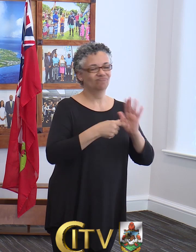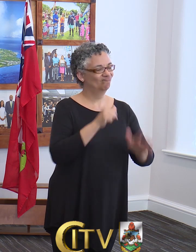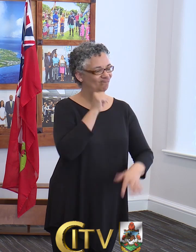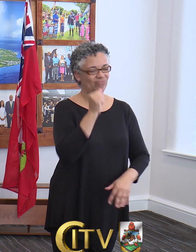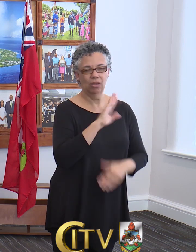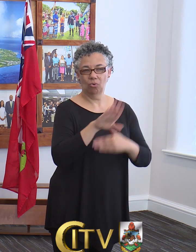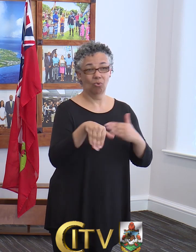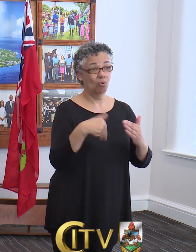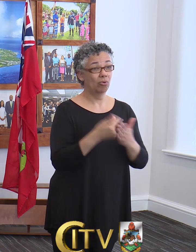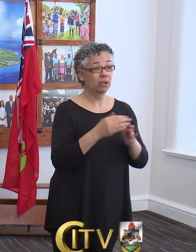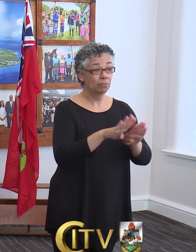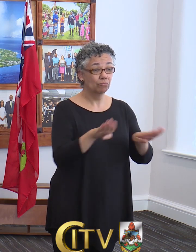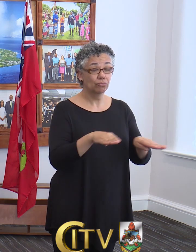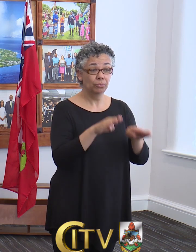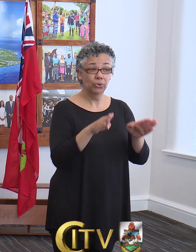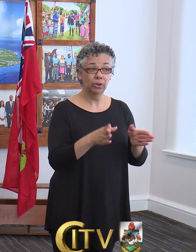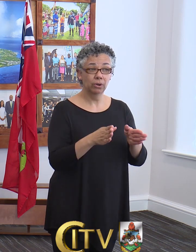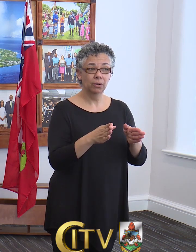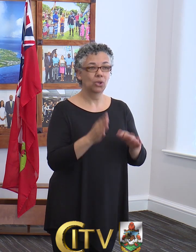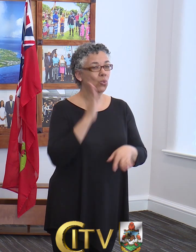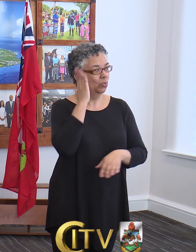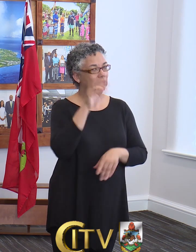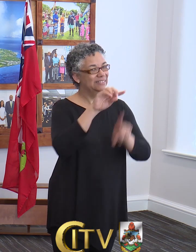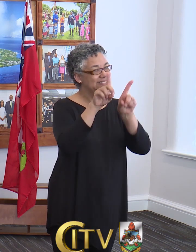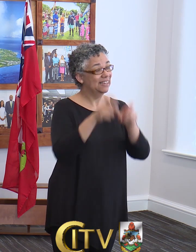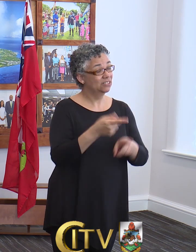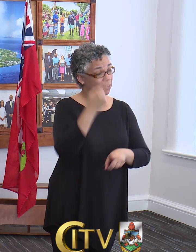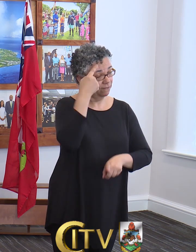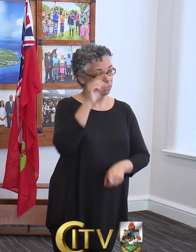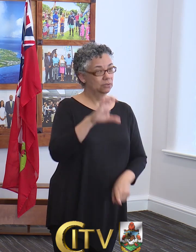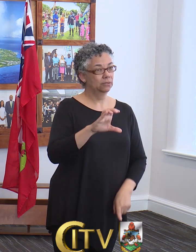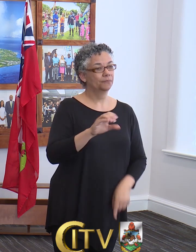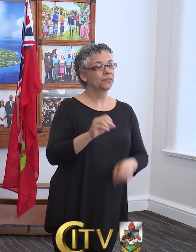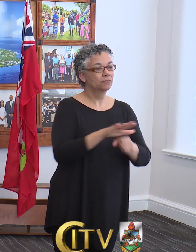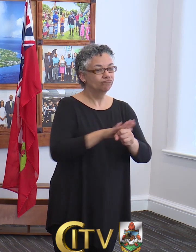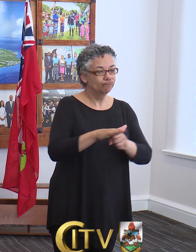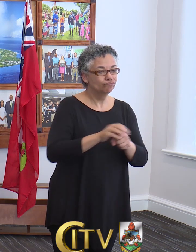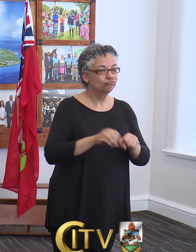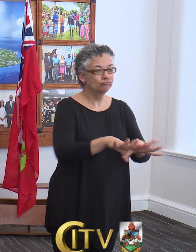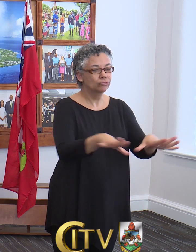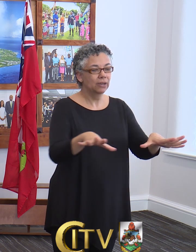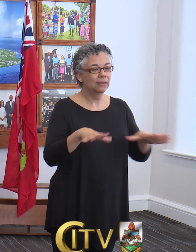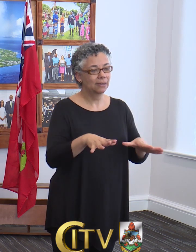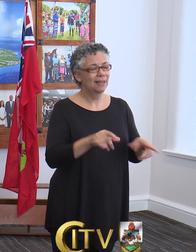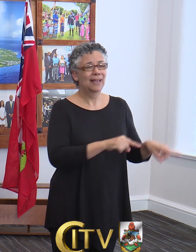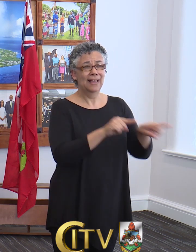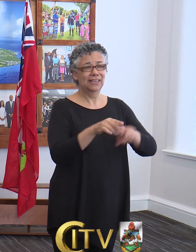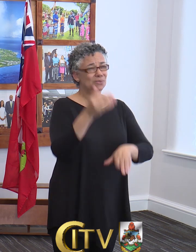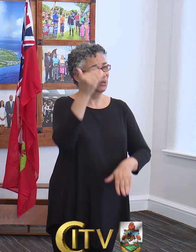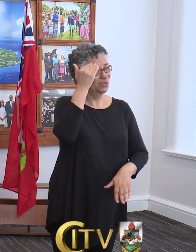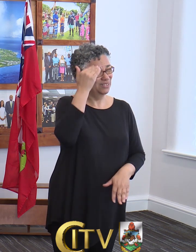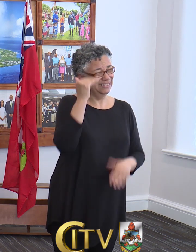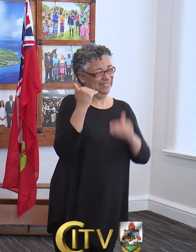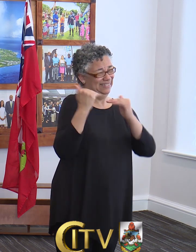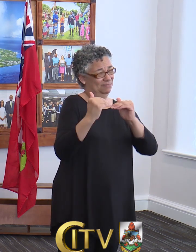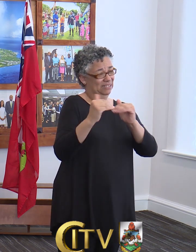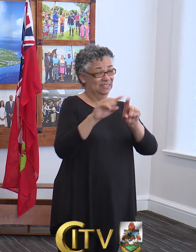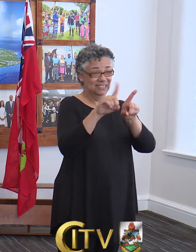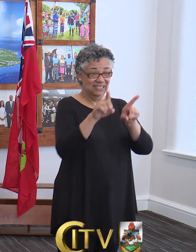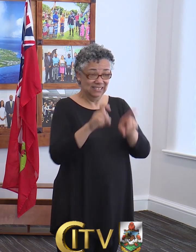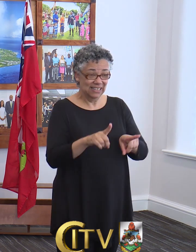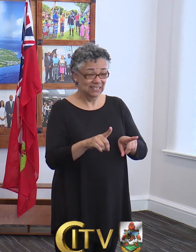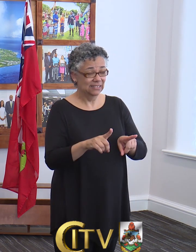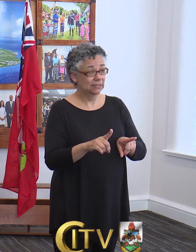single person in Bermuda will be eligible to be tested for COVID-19 as we know that there is limited testing supply